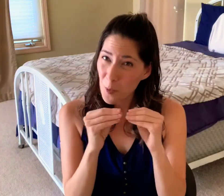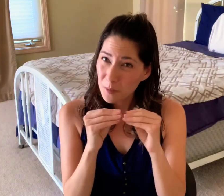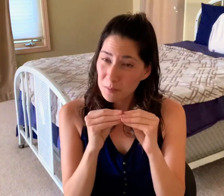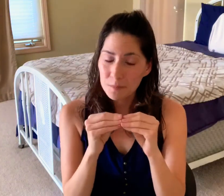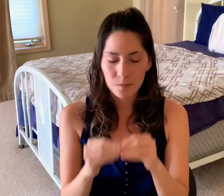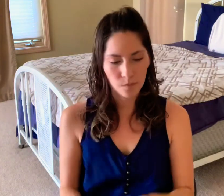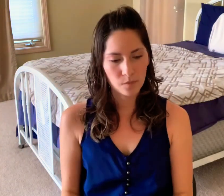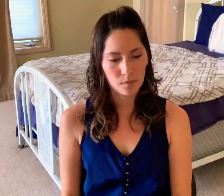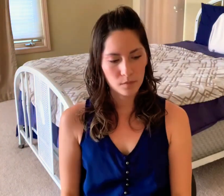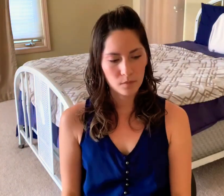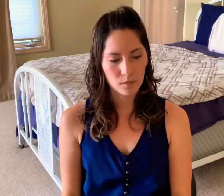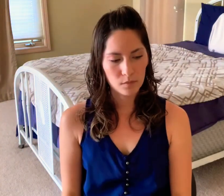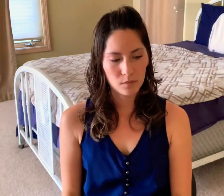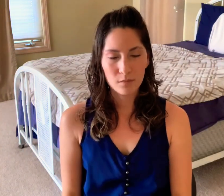I also want to do more